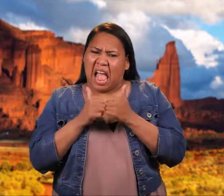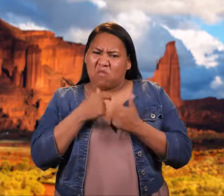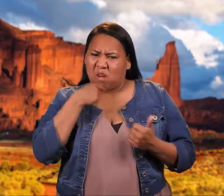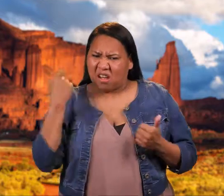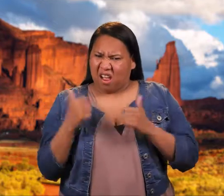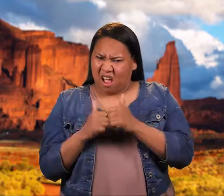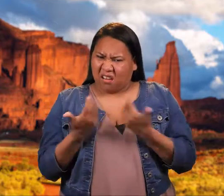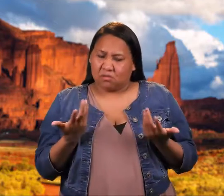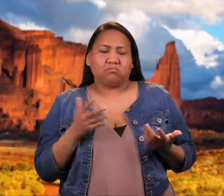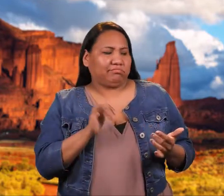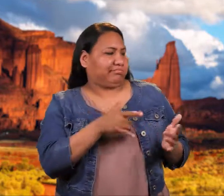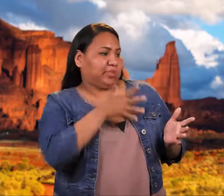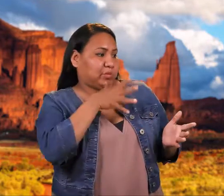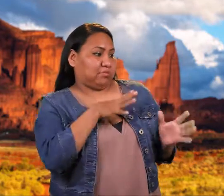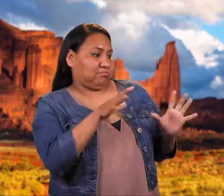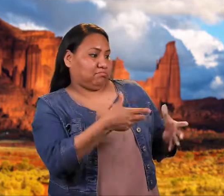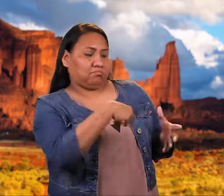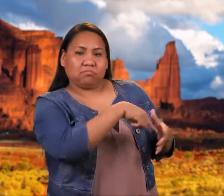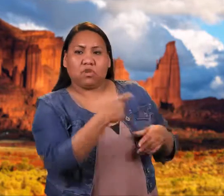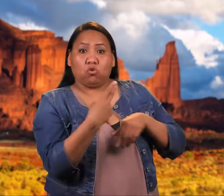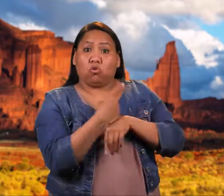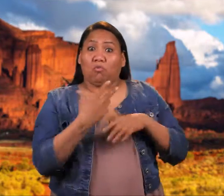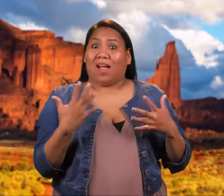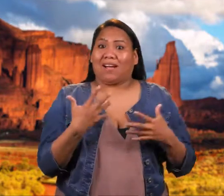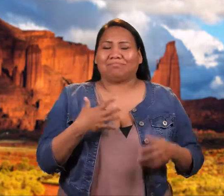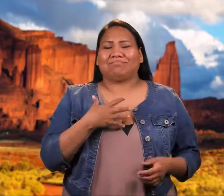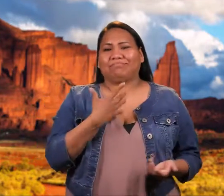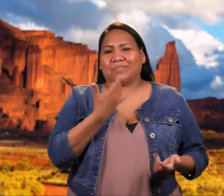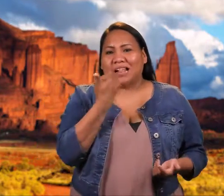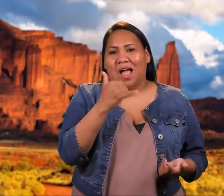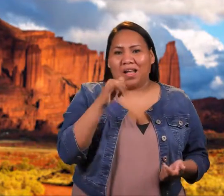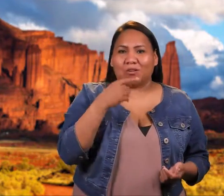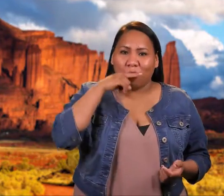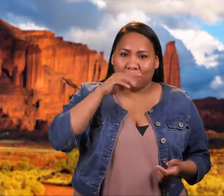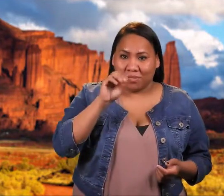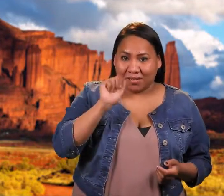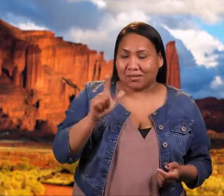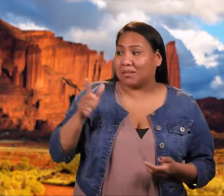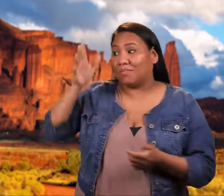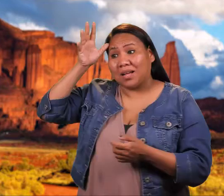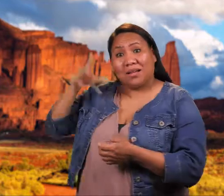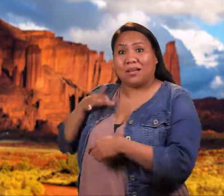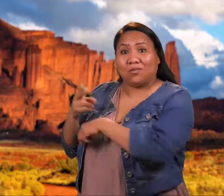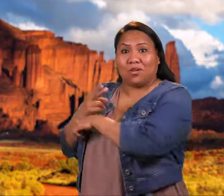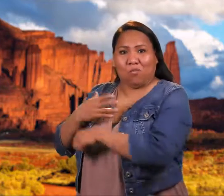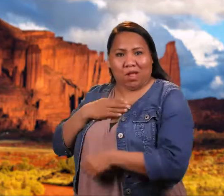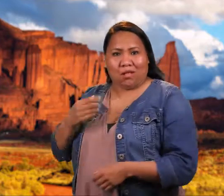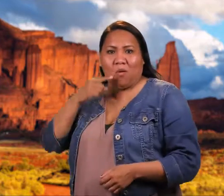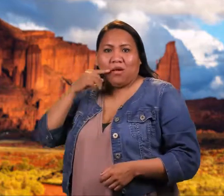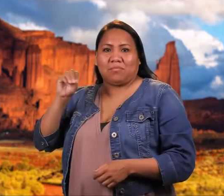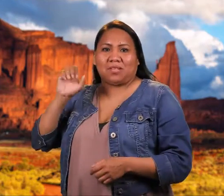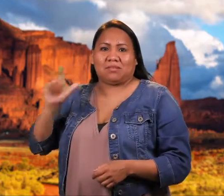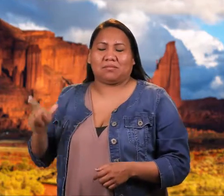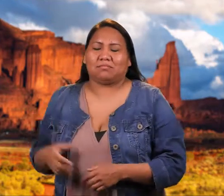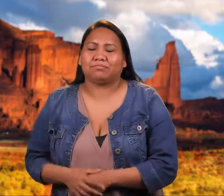The women dried themselves with yellow cornmeal. The men with white cornmeal.